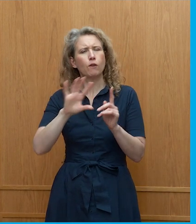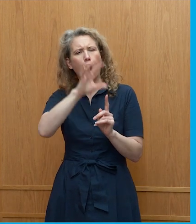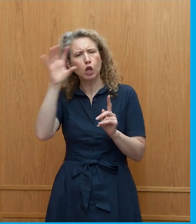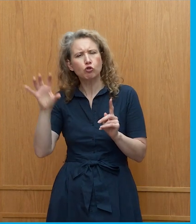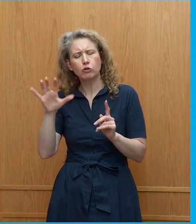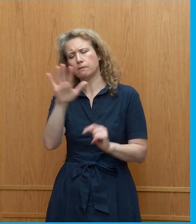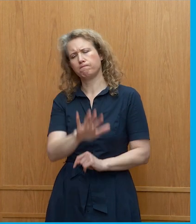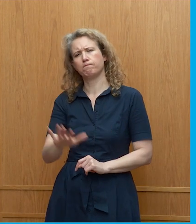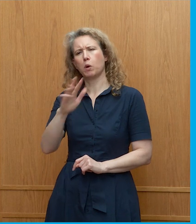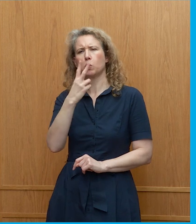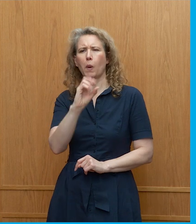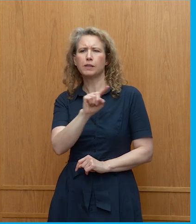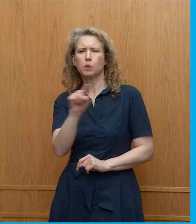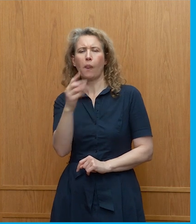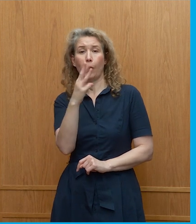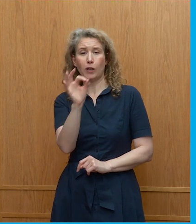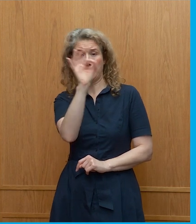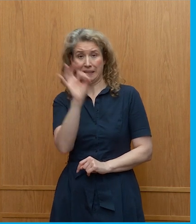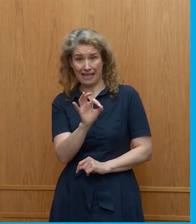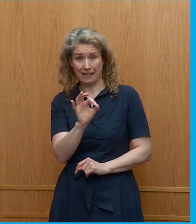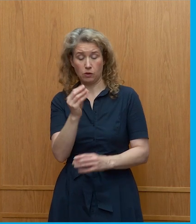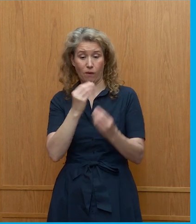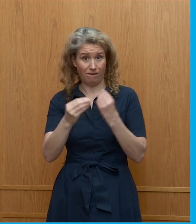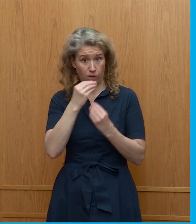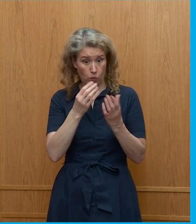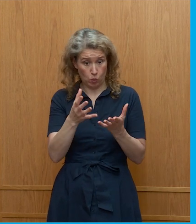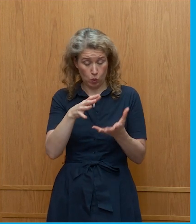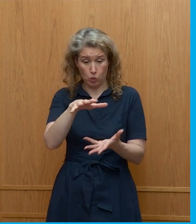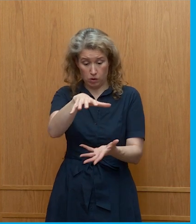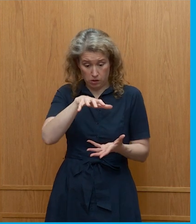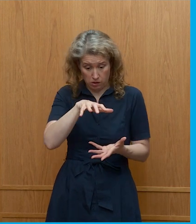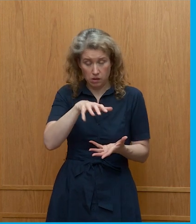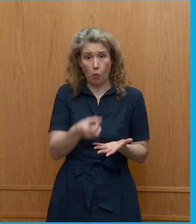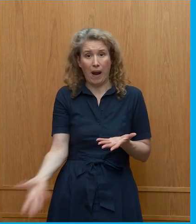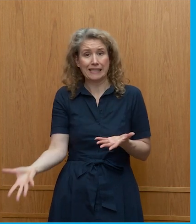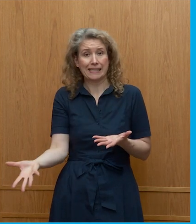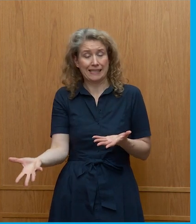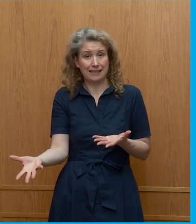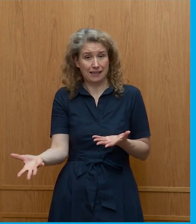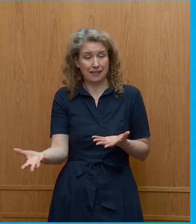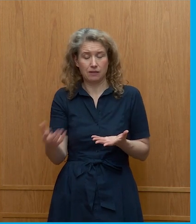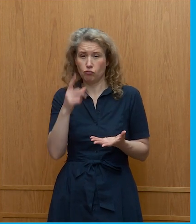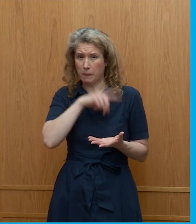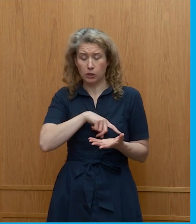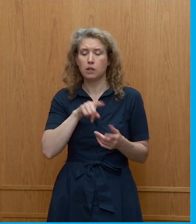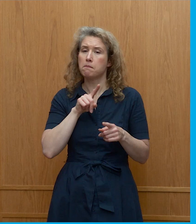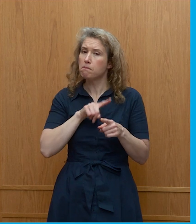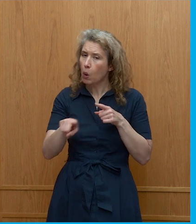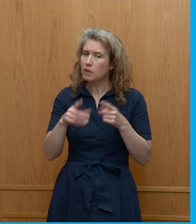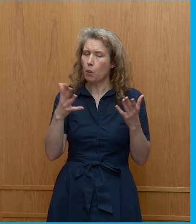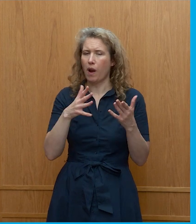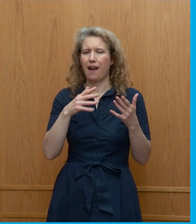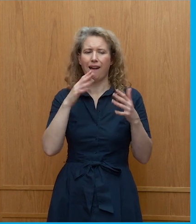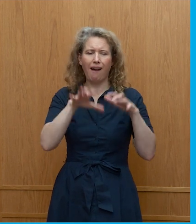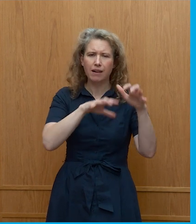estimate is that about 20% to 30% of what we have in the food system is wasted, mostly in the livestock sector,